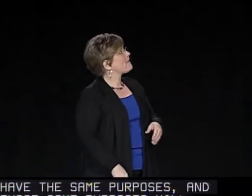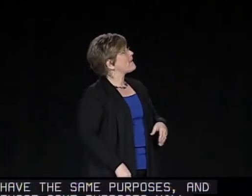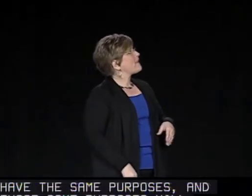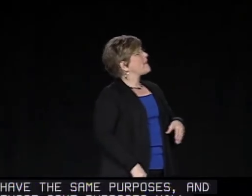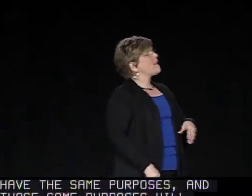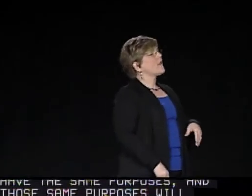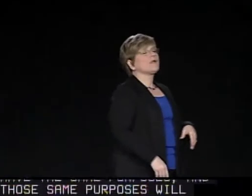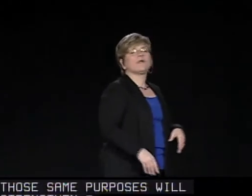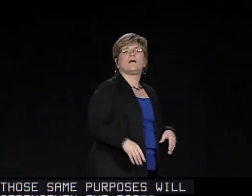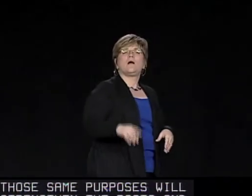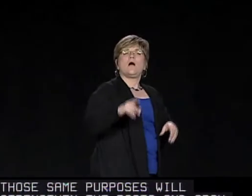tree.